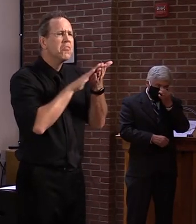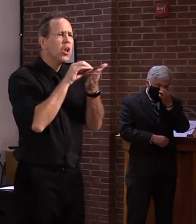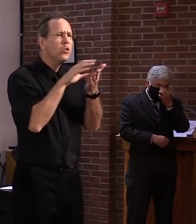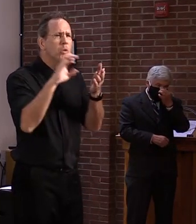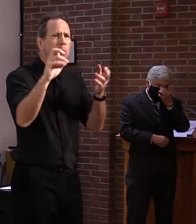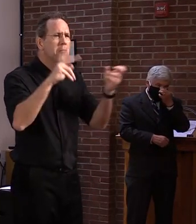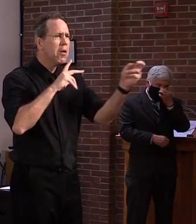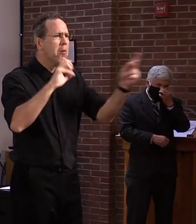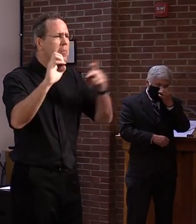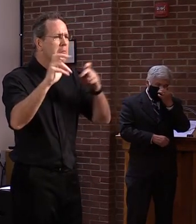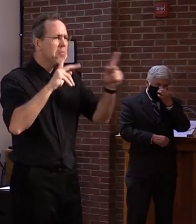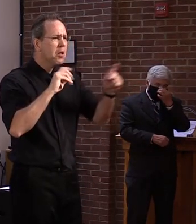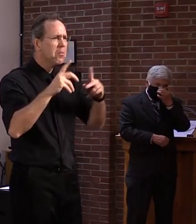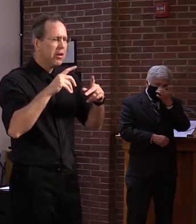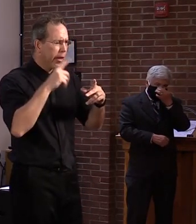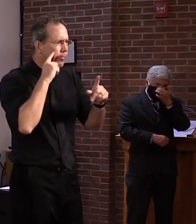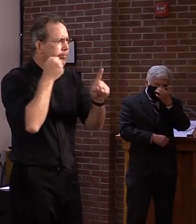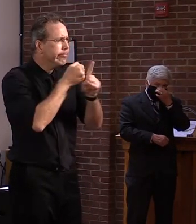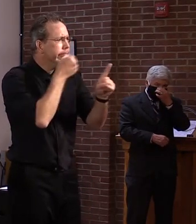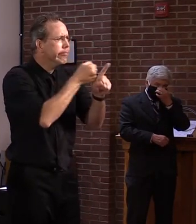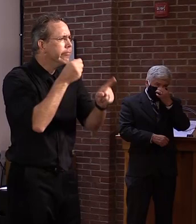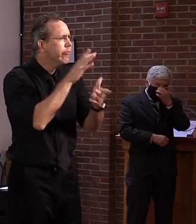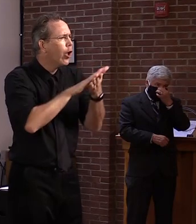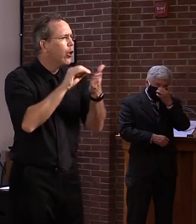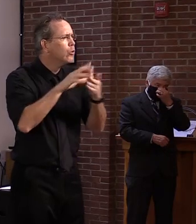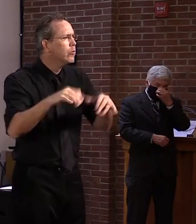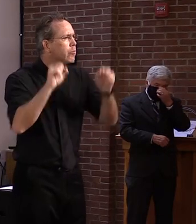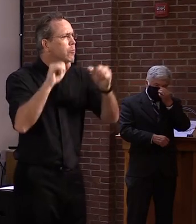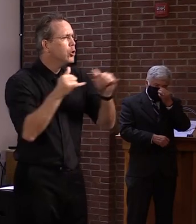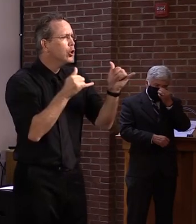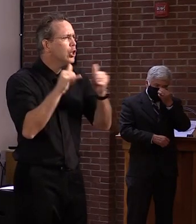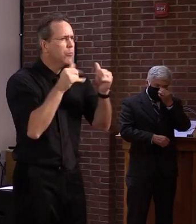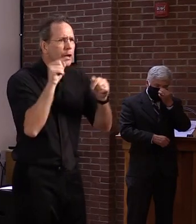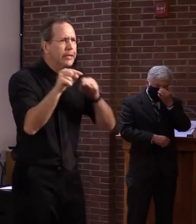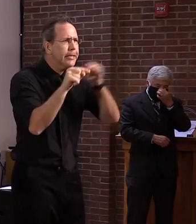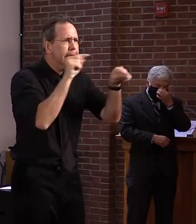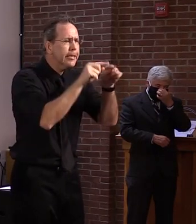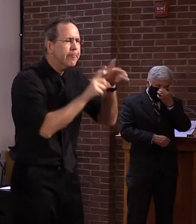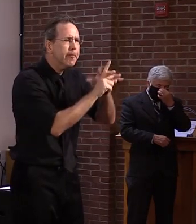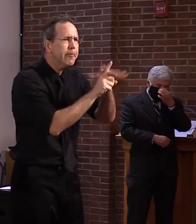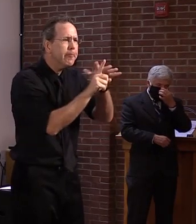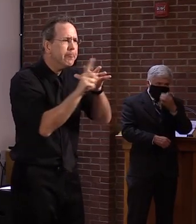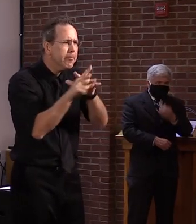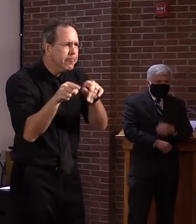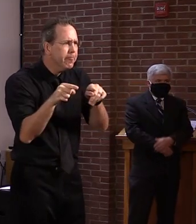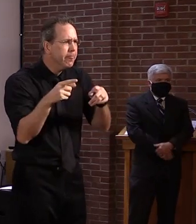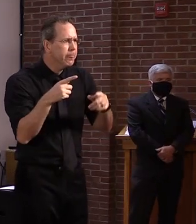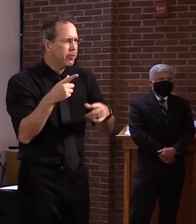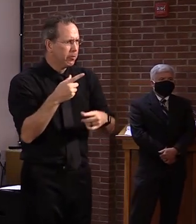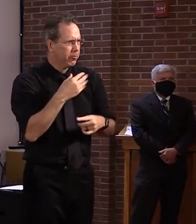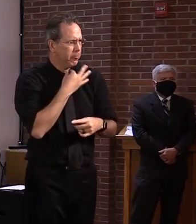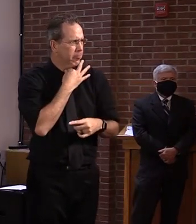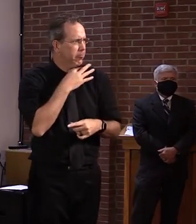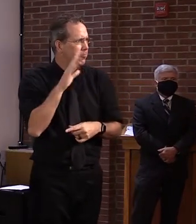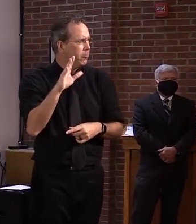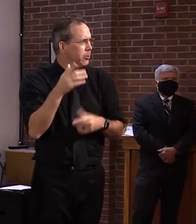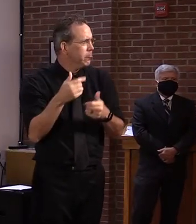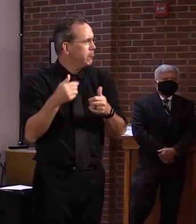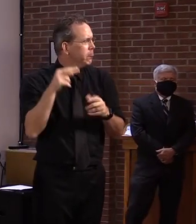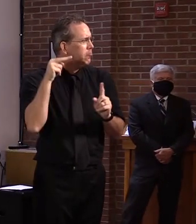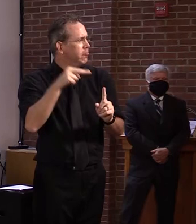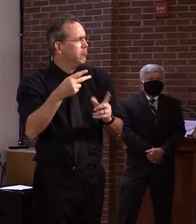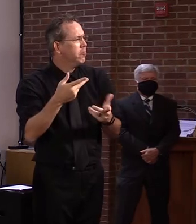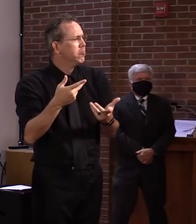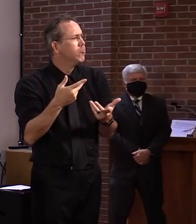you've mentioned that's your fear. Less of a fear for the other kids